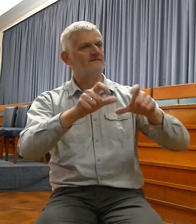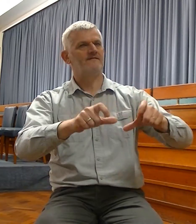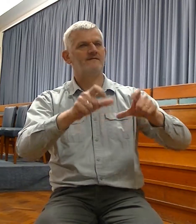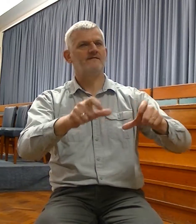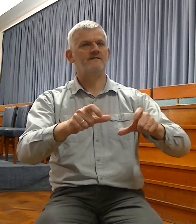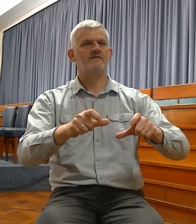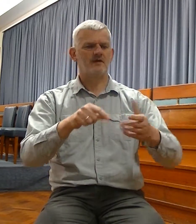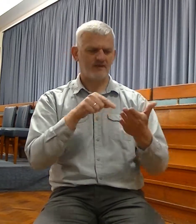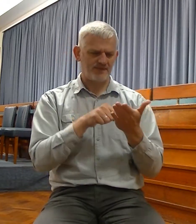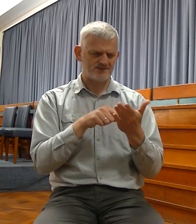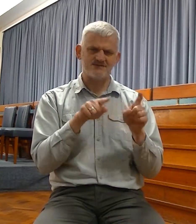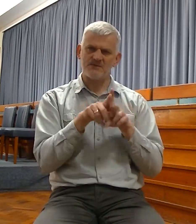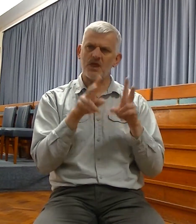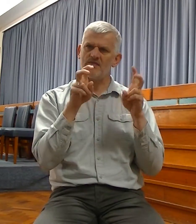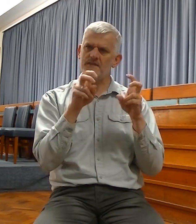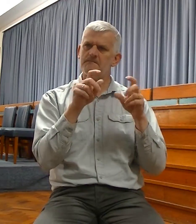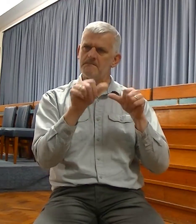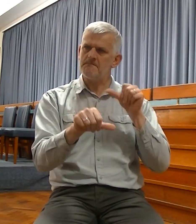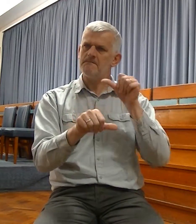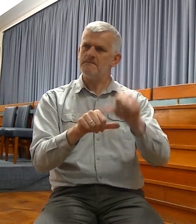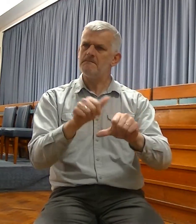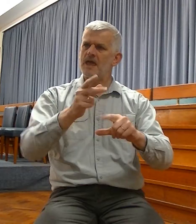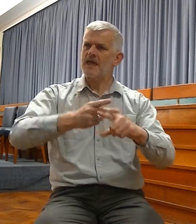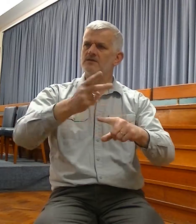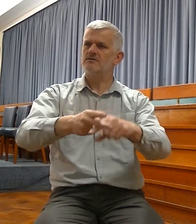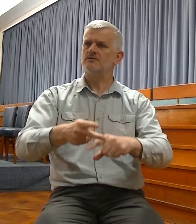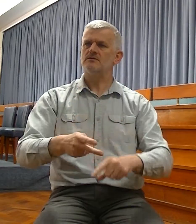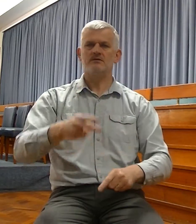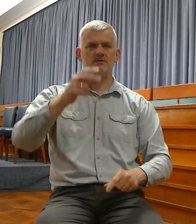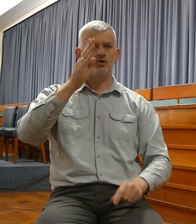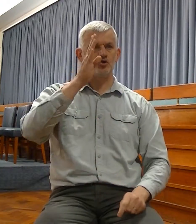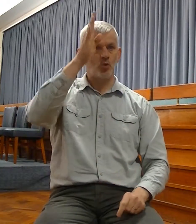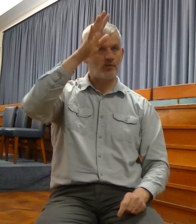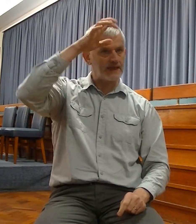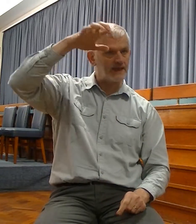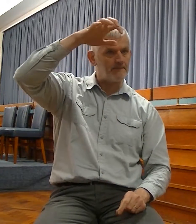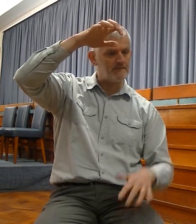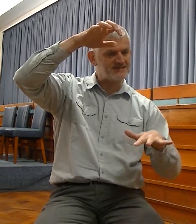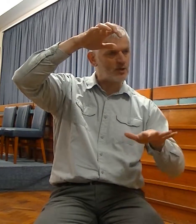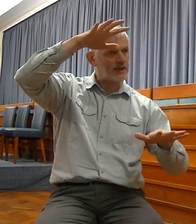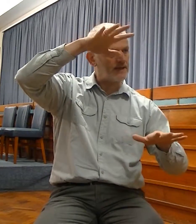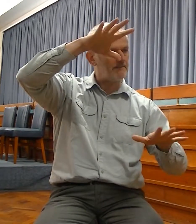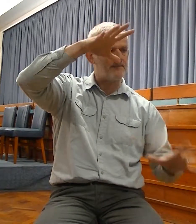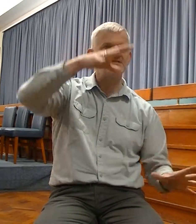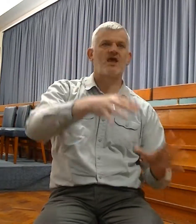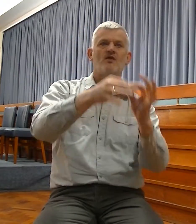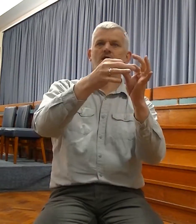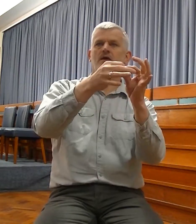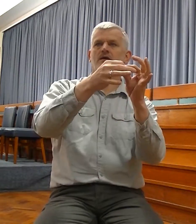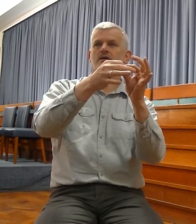to this repeatedly. Judah and Israel being together. And the first time they're ever together is